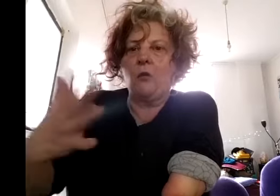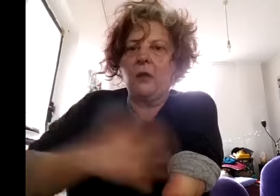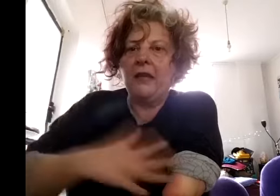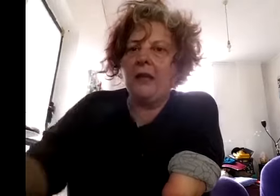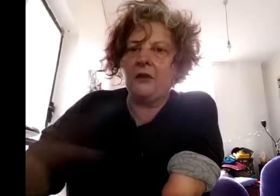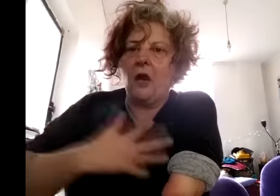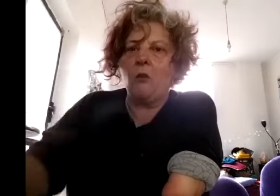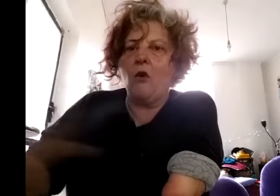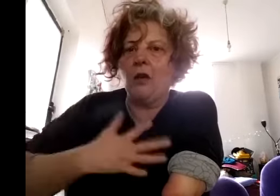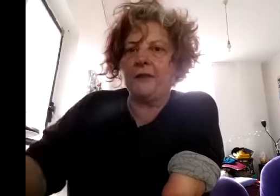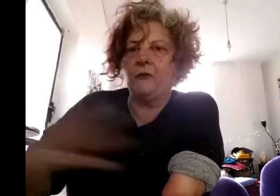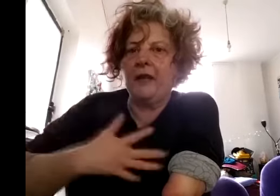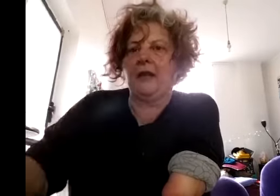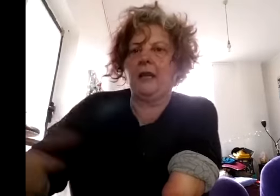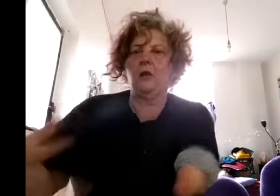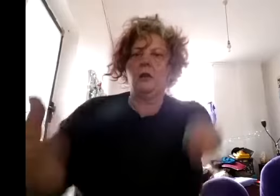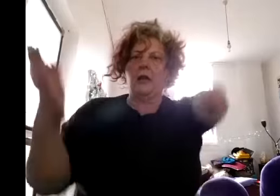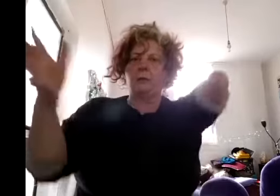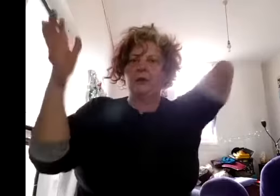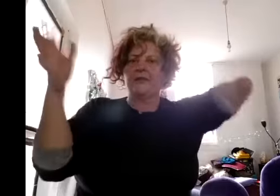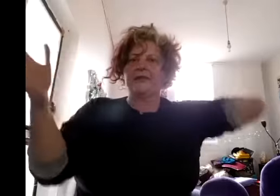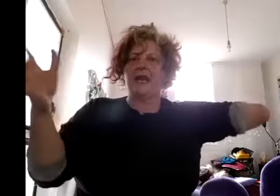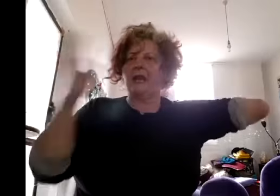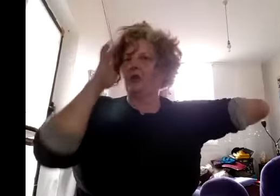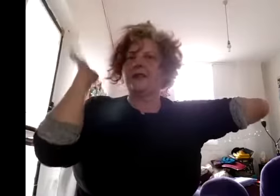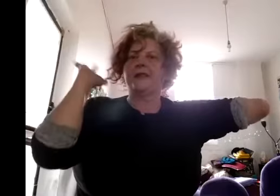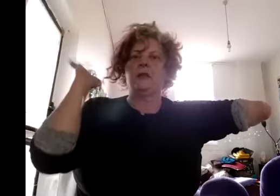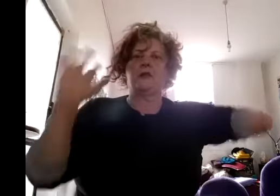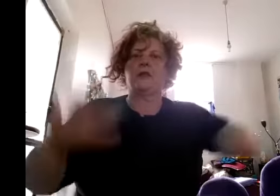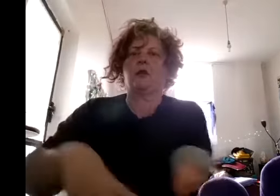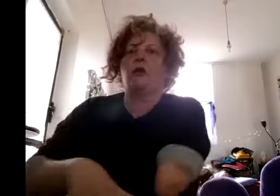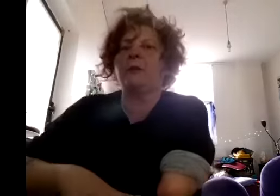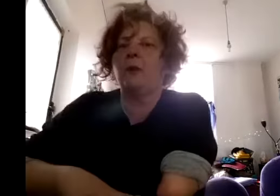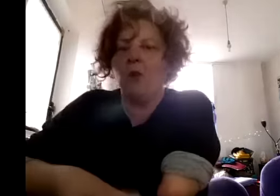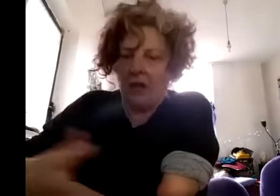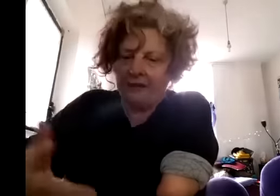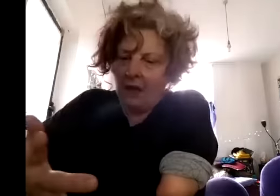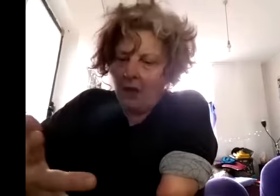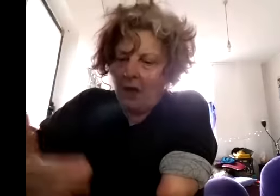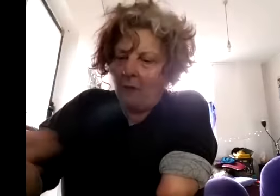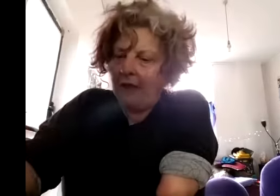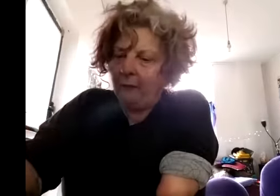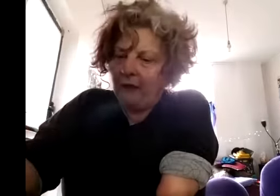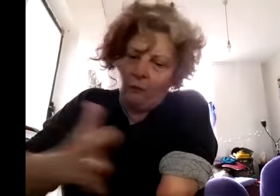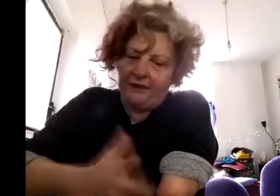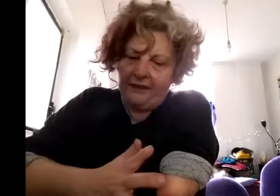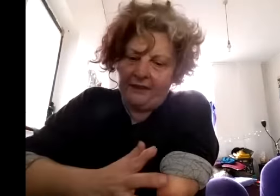weird I was really up on stage it just didn't sort of cross my mind um and in fact it wasn't until